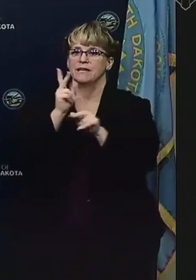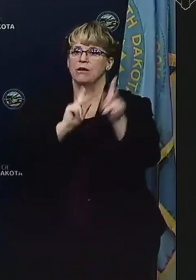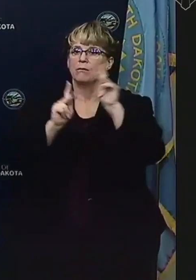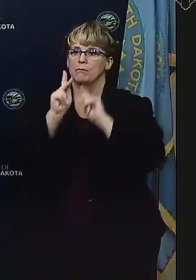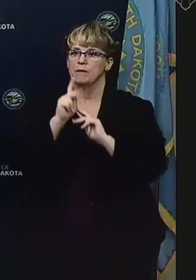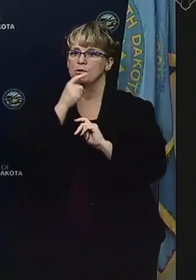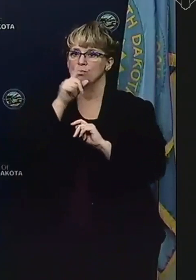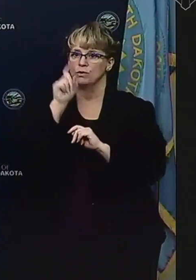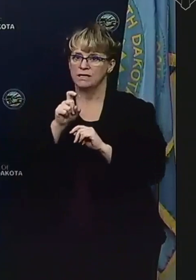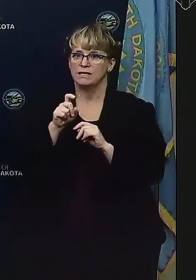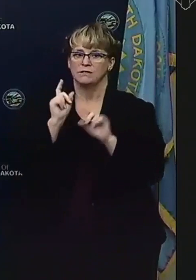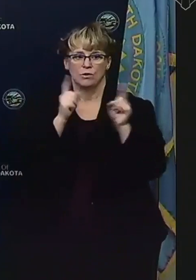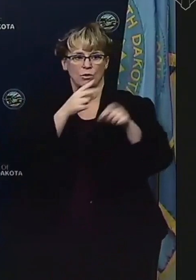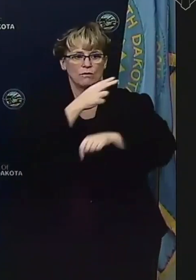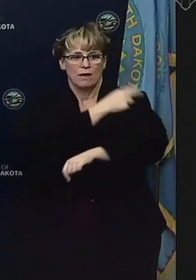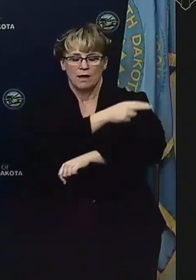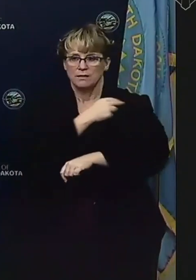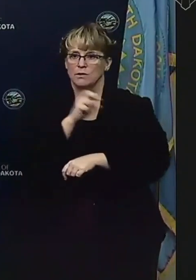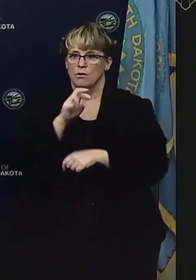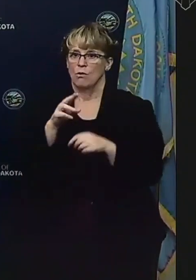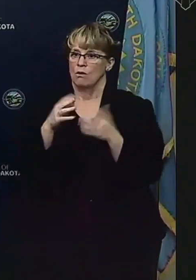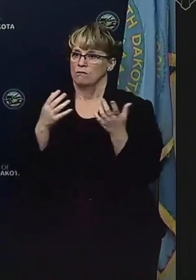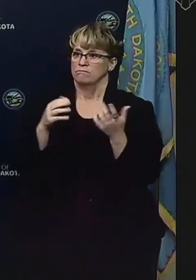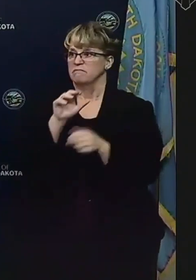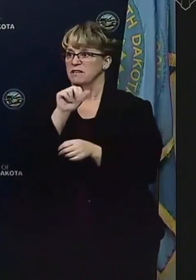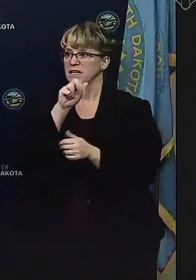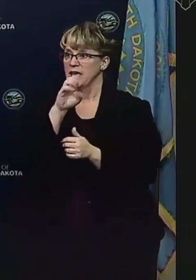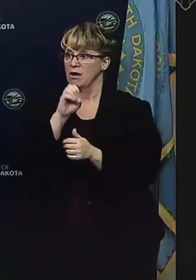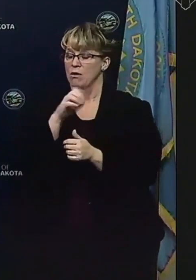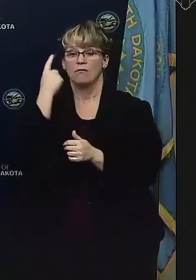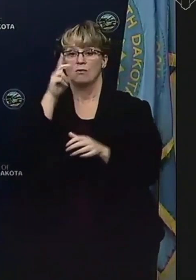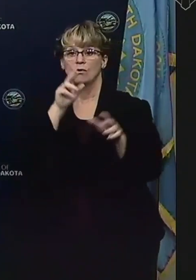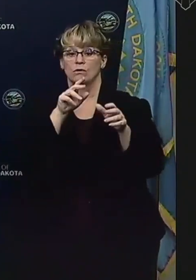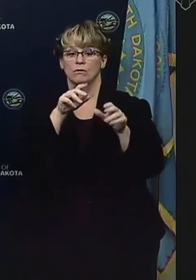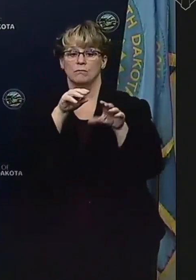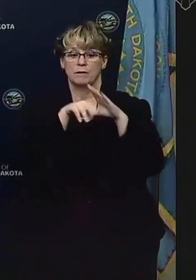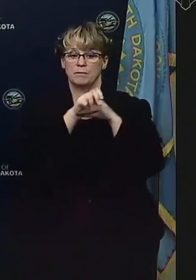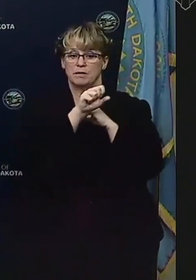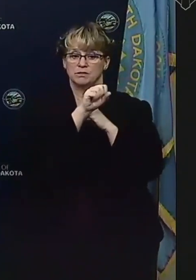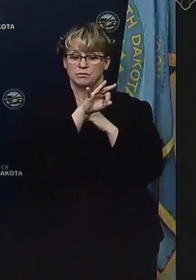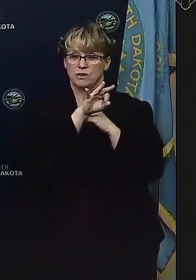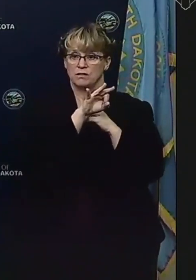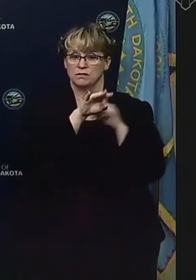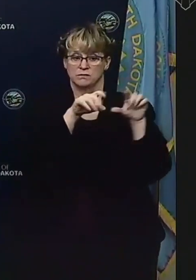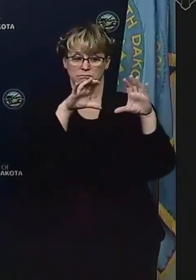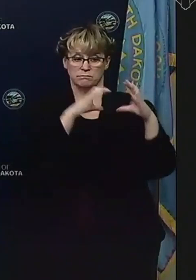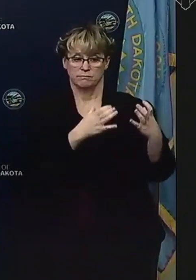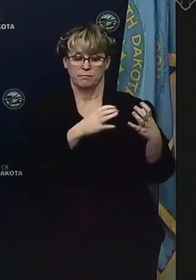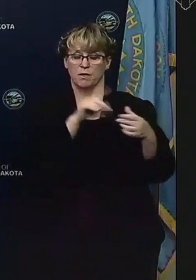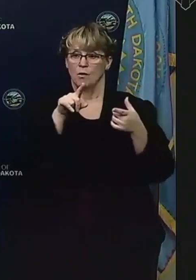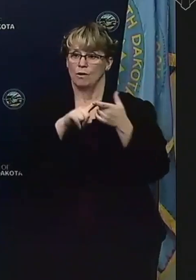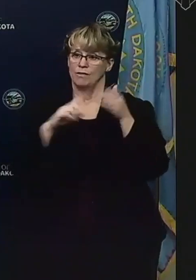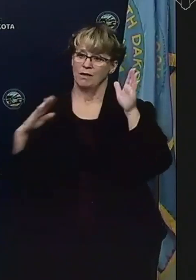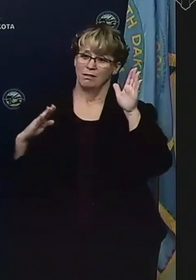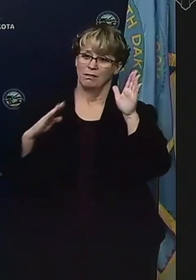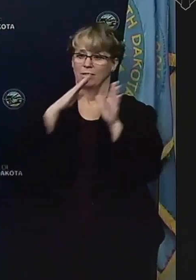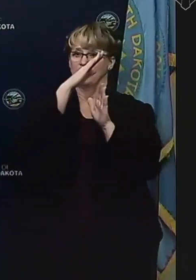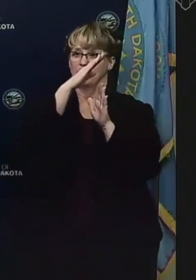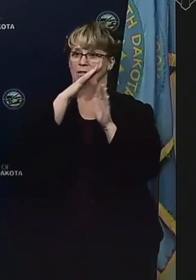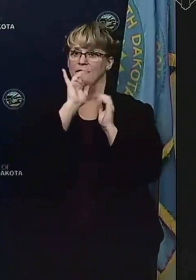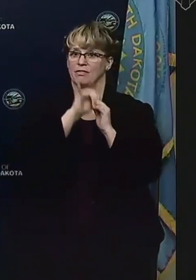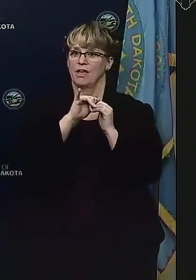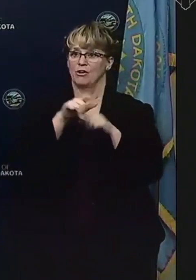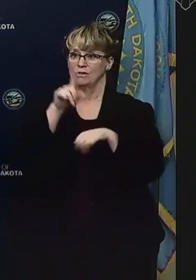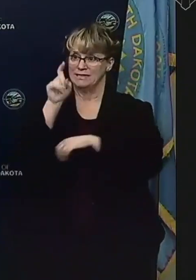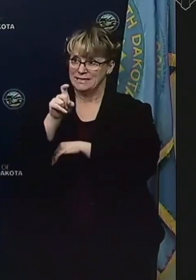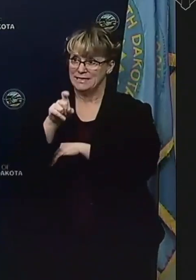that need hospitalization or advanced care. So for the Sioux Falls region, when they hit their peak infection rate and their